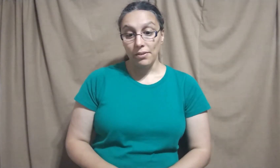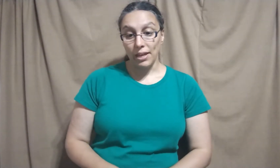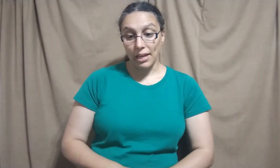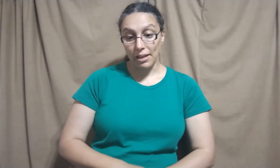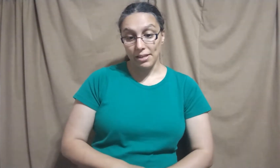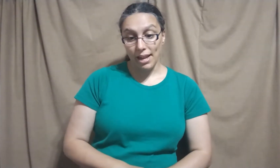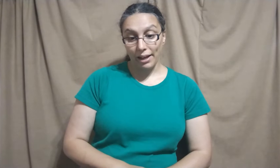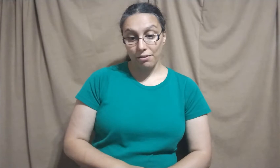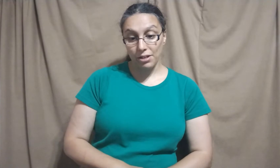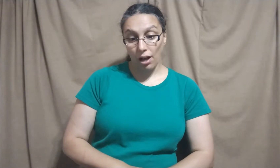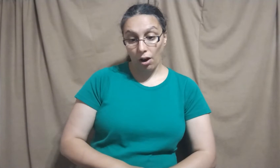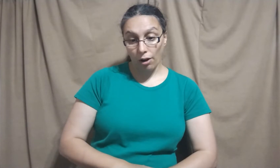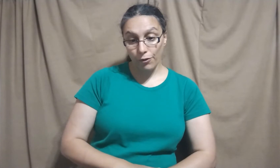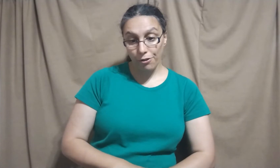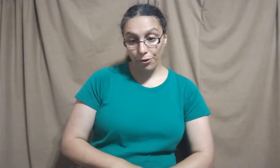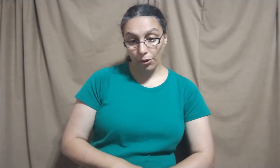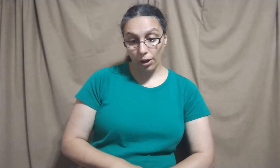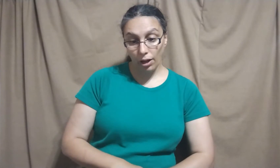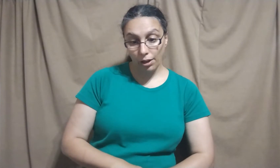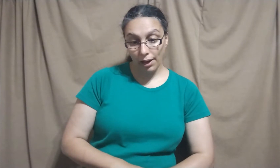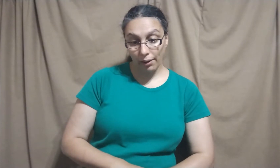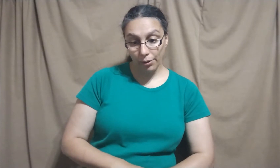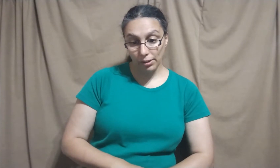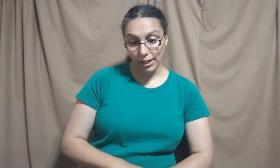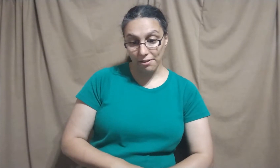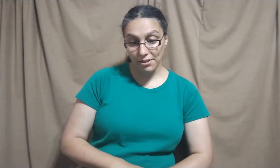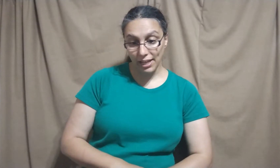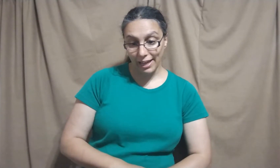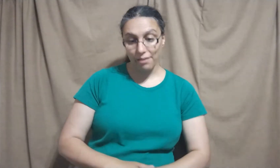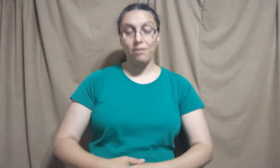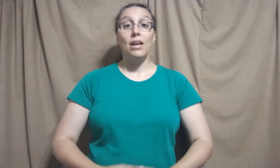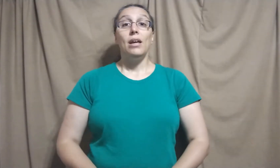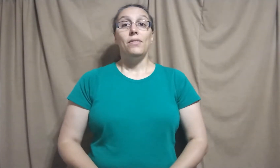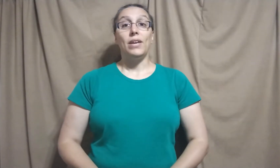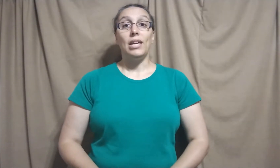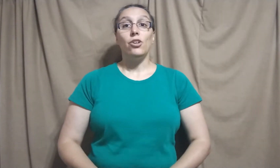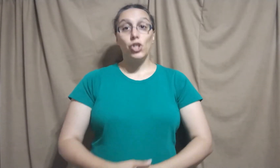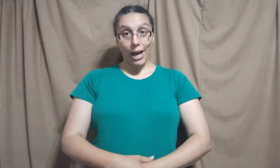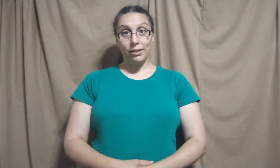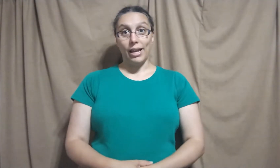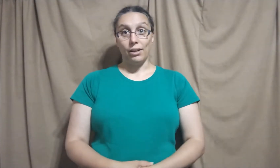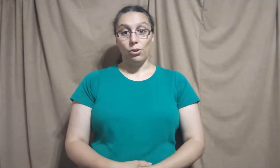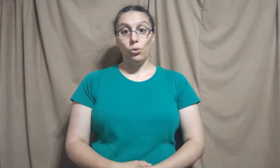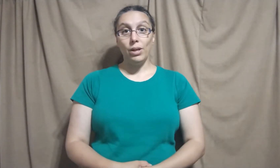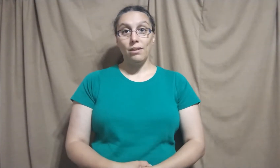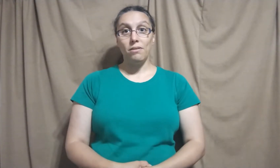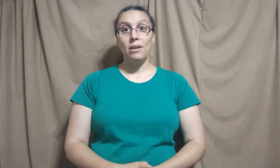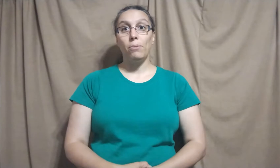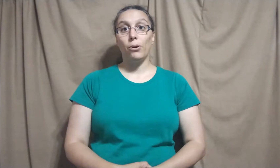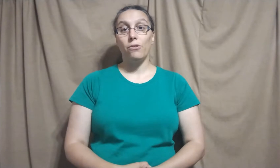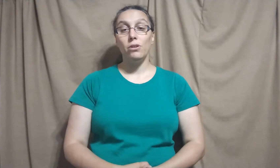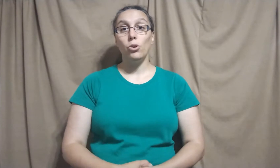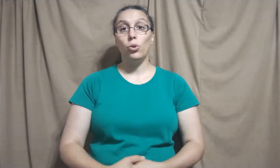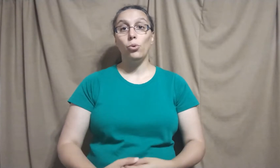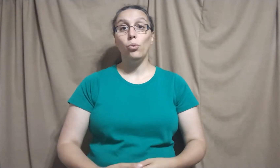The next officer on our list is the chatelaine, who is the person who